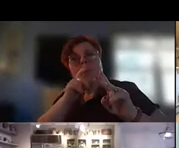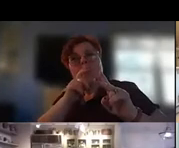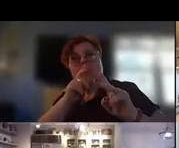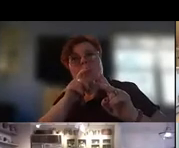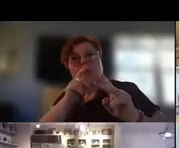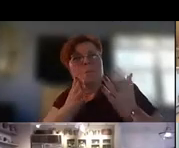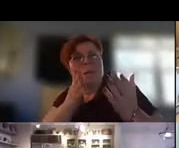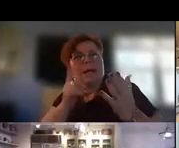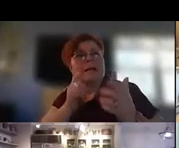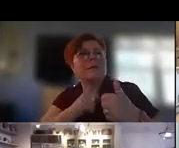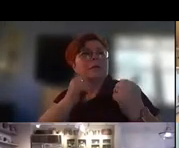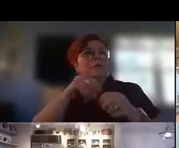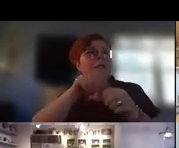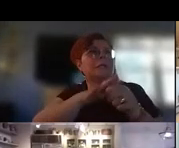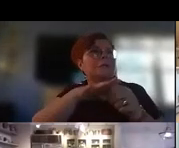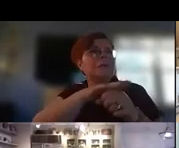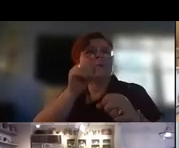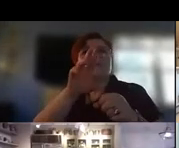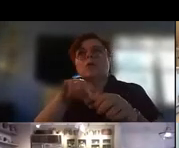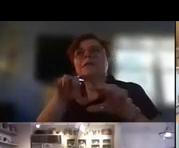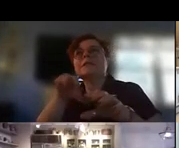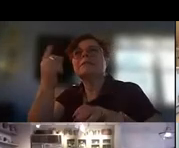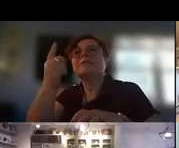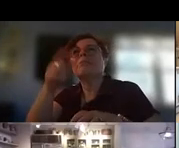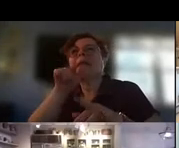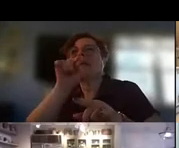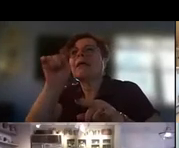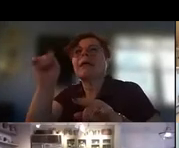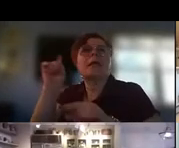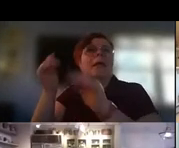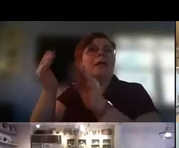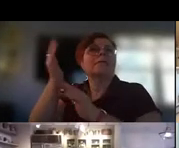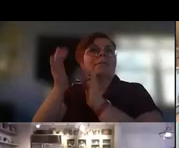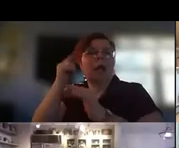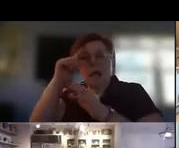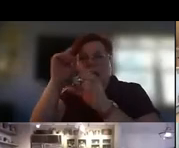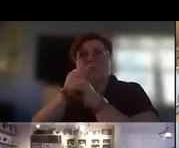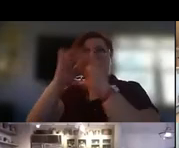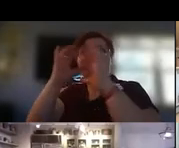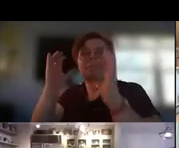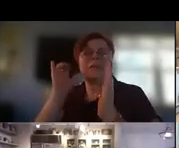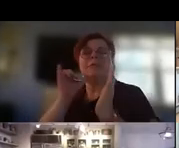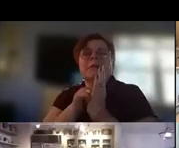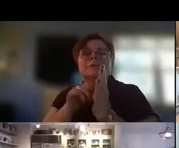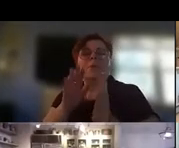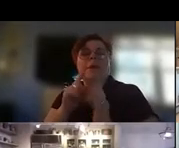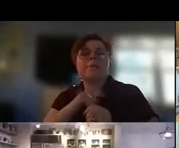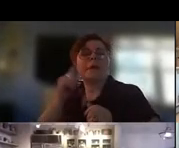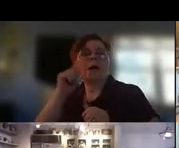somewhere or done something um and and that's the way my poems start with